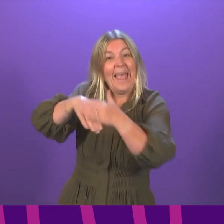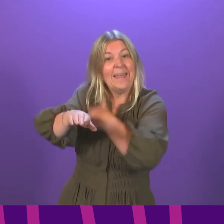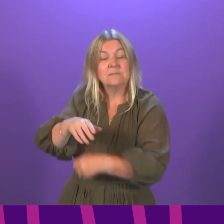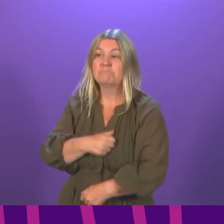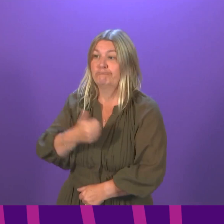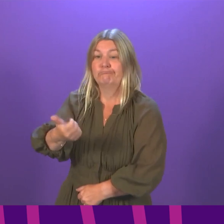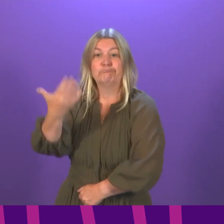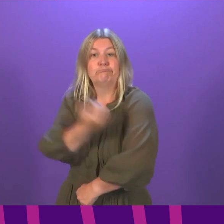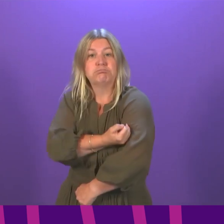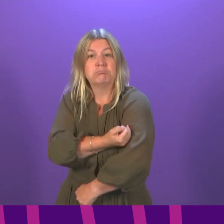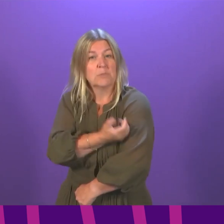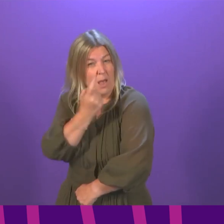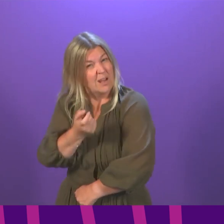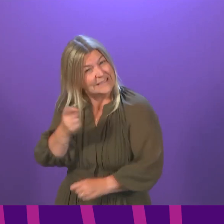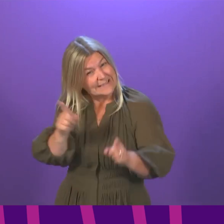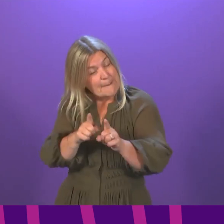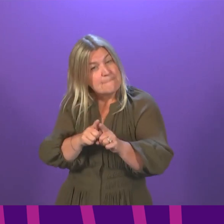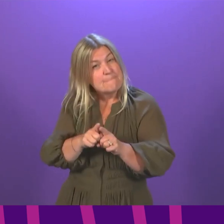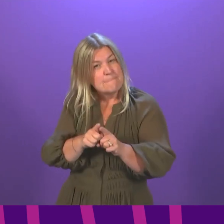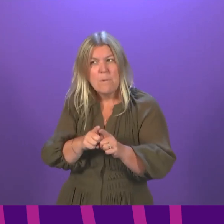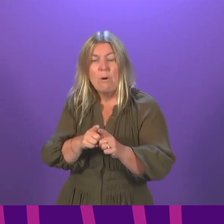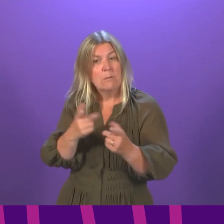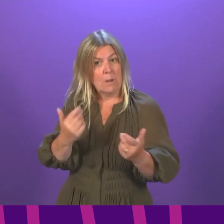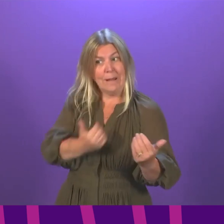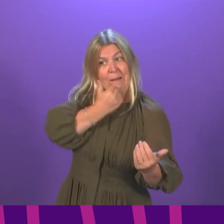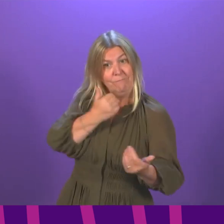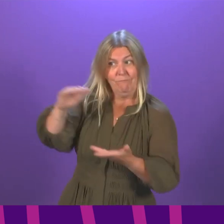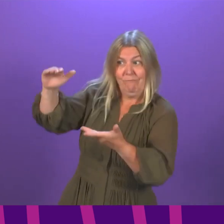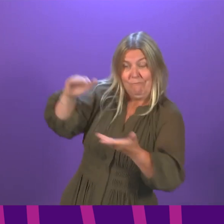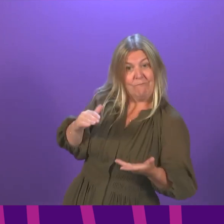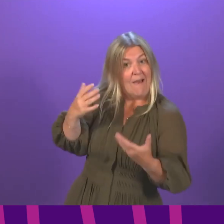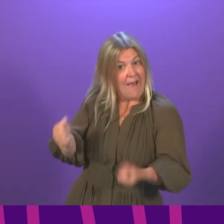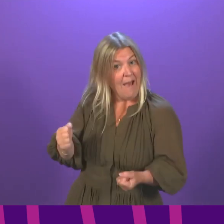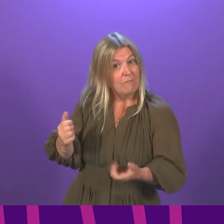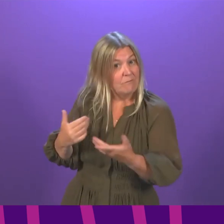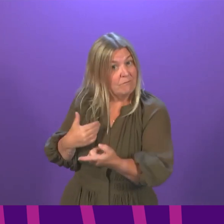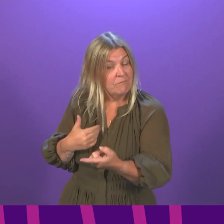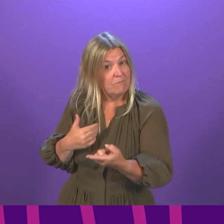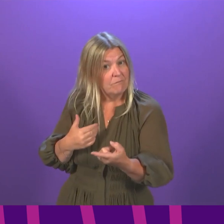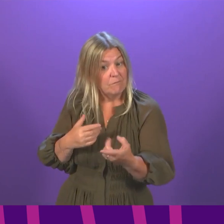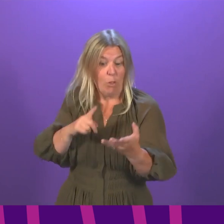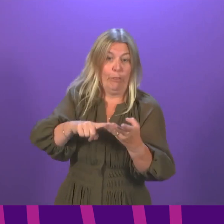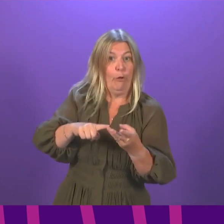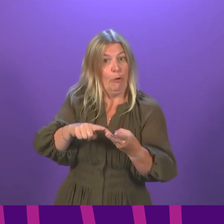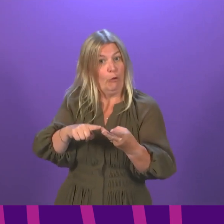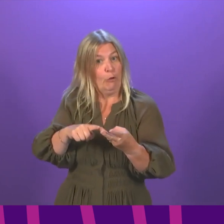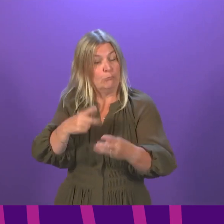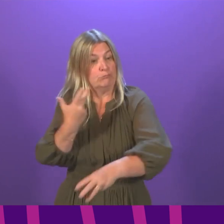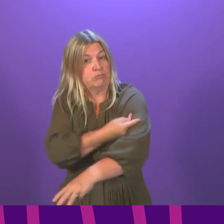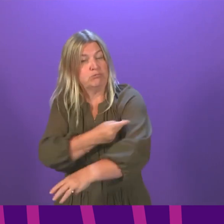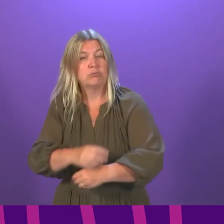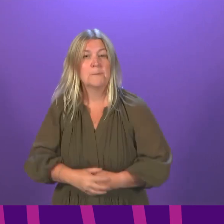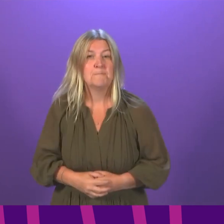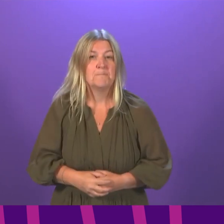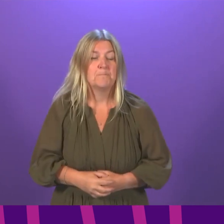supplies available? The first minister. The detail that I can give at the